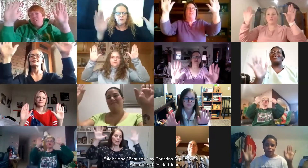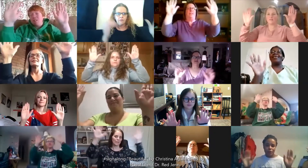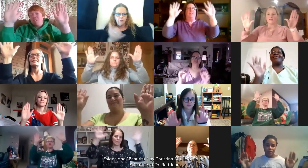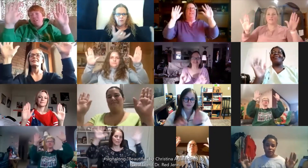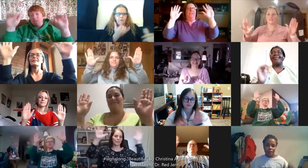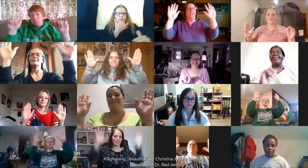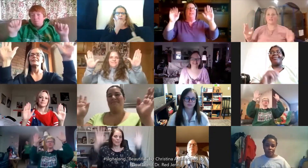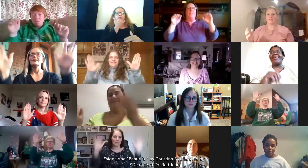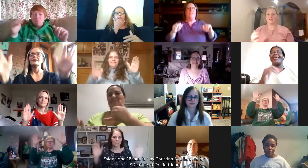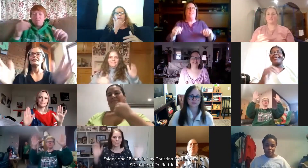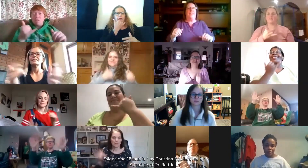It's hard to leave.